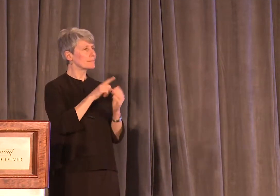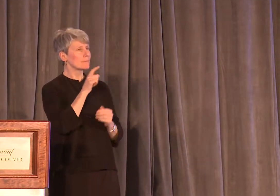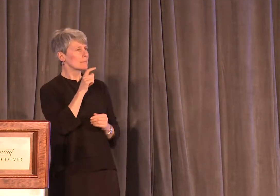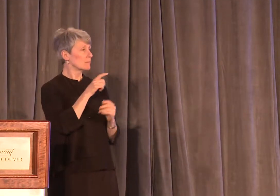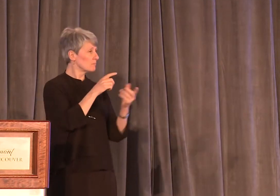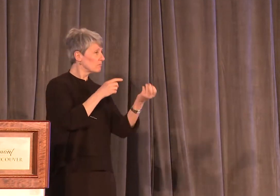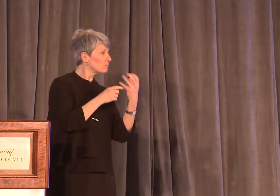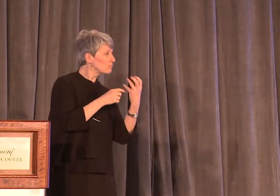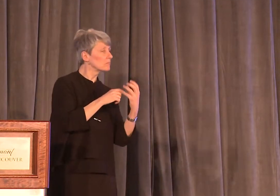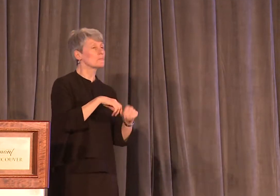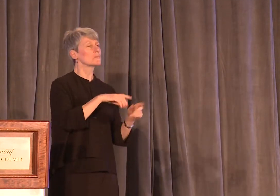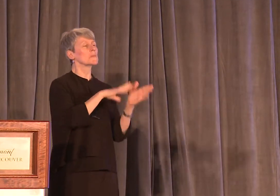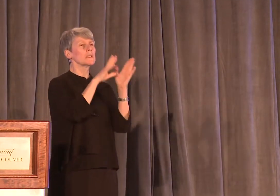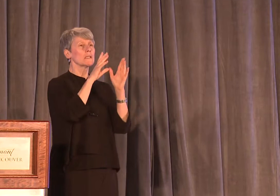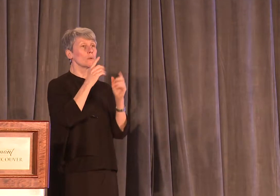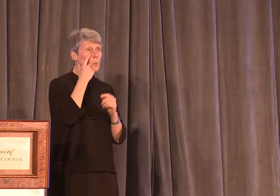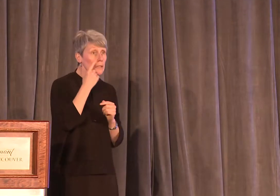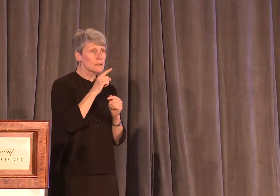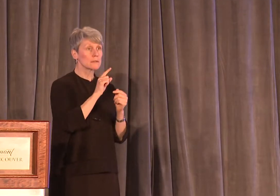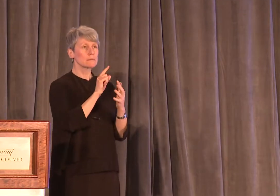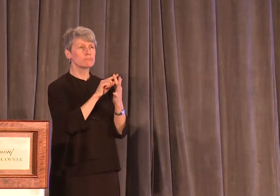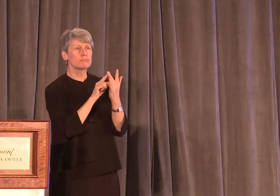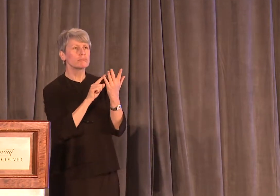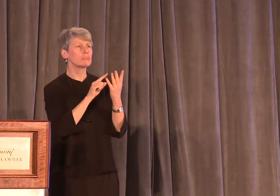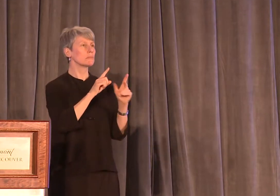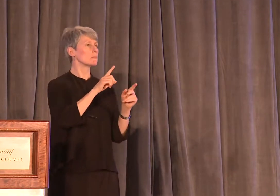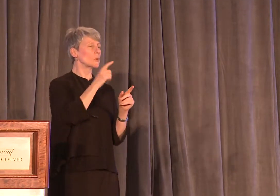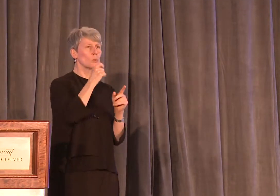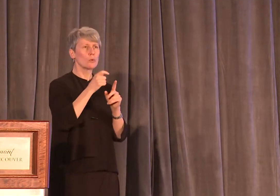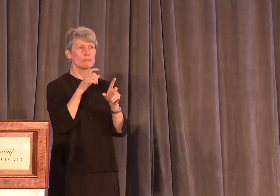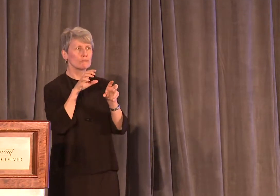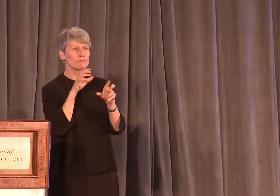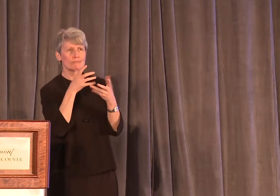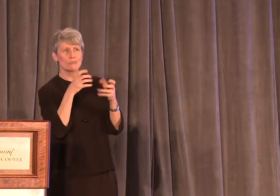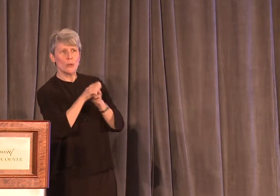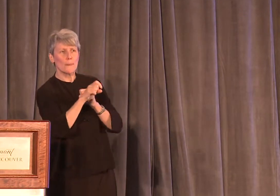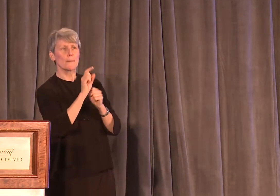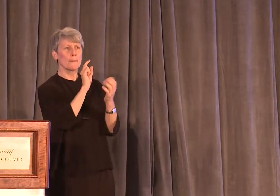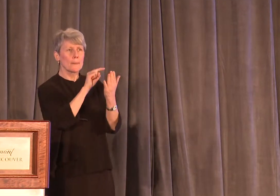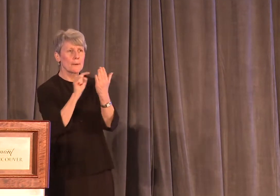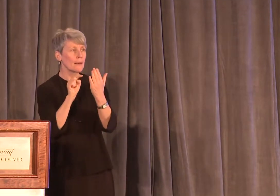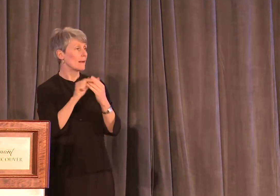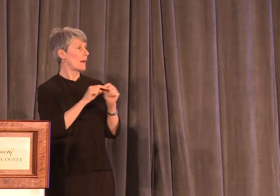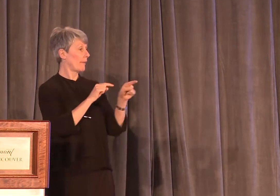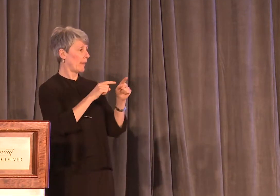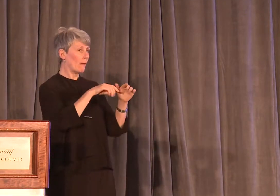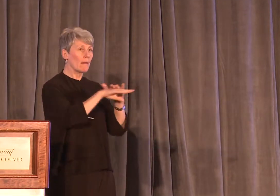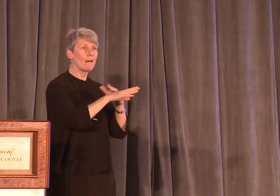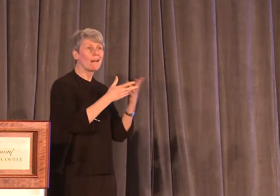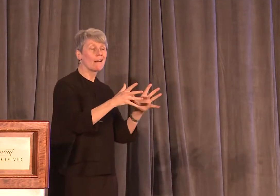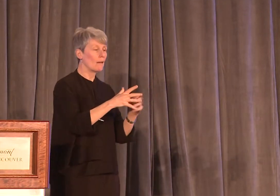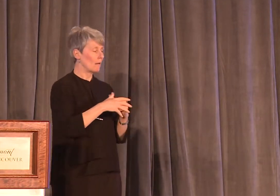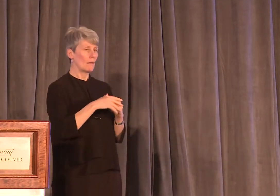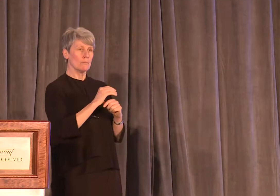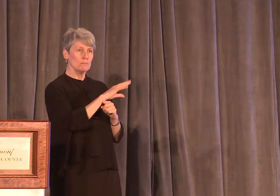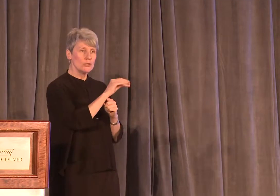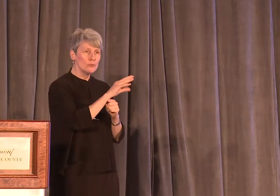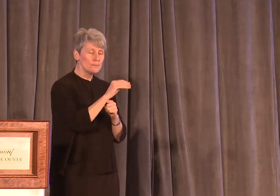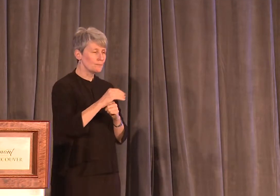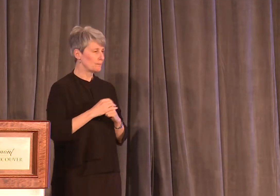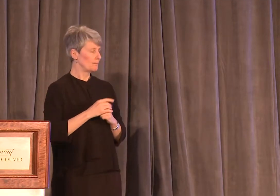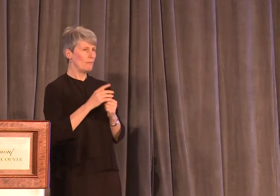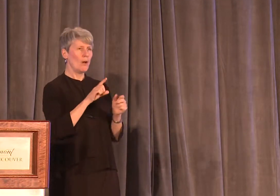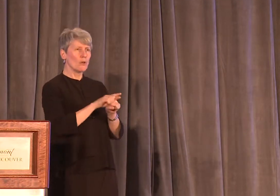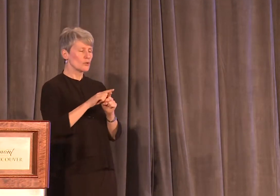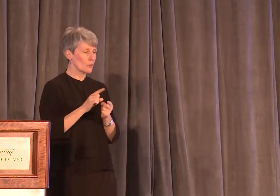and interviewing witnesses, obtaining video surveillance, taking crime scene photos, collecting and reviewing forensic evidence,